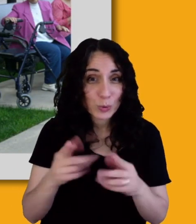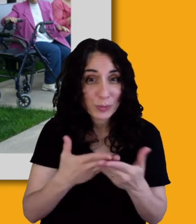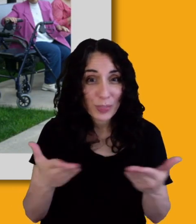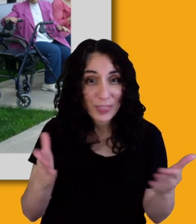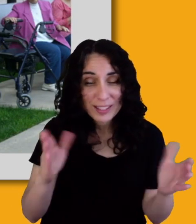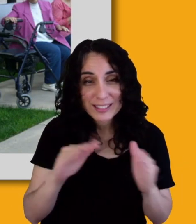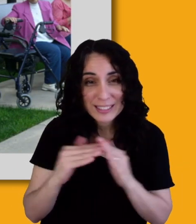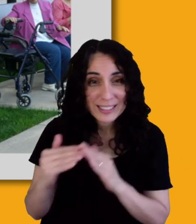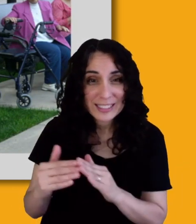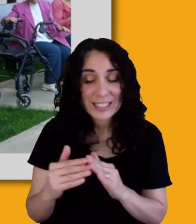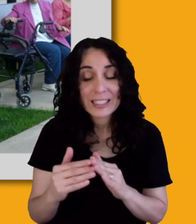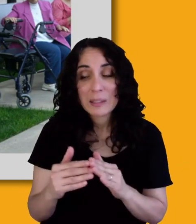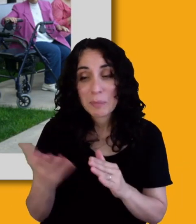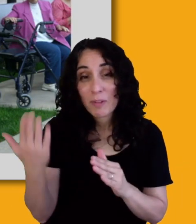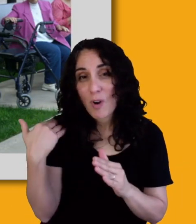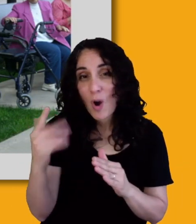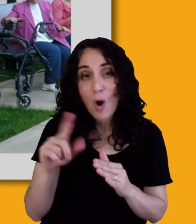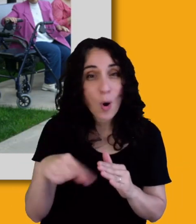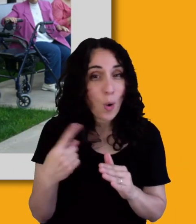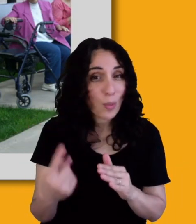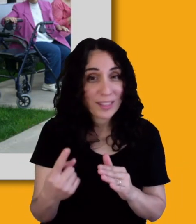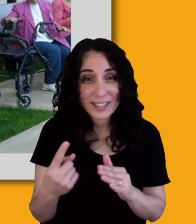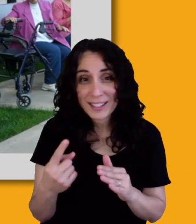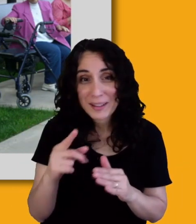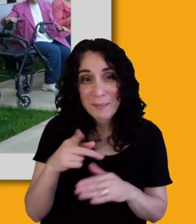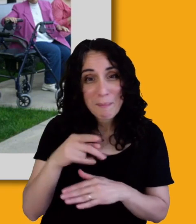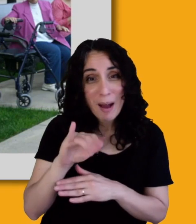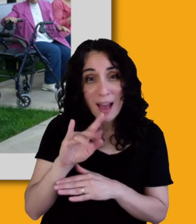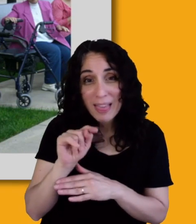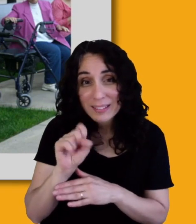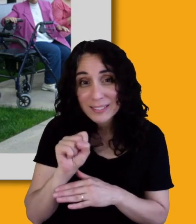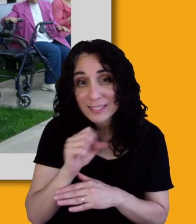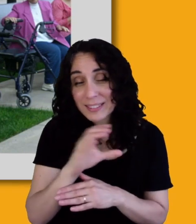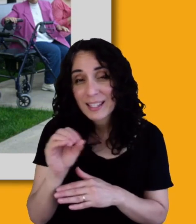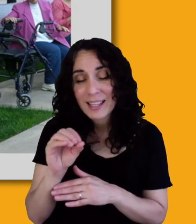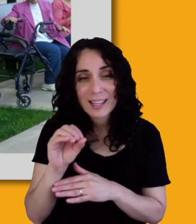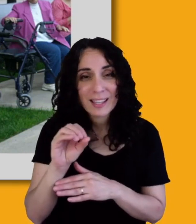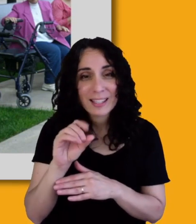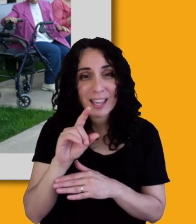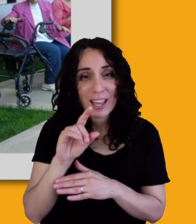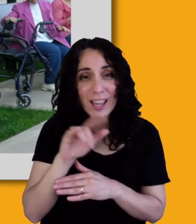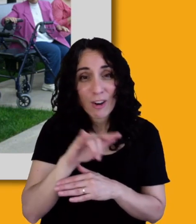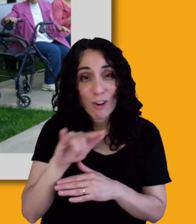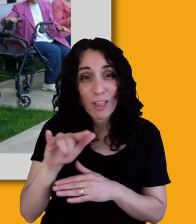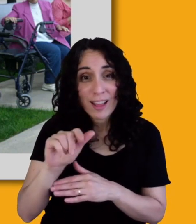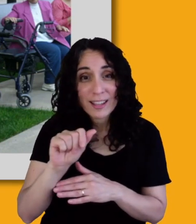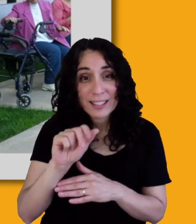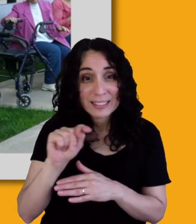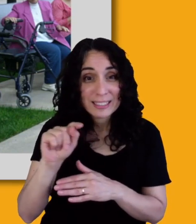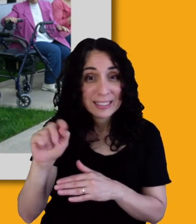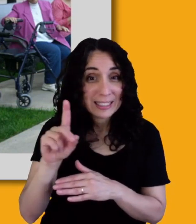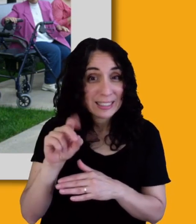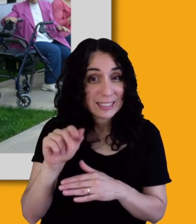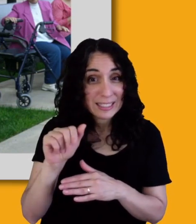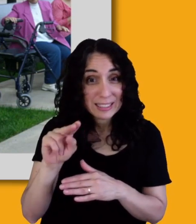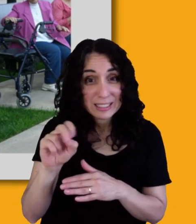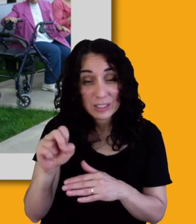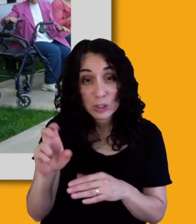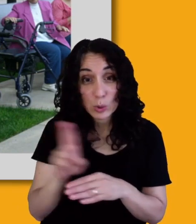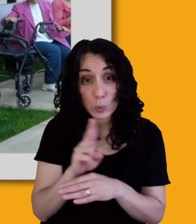Um, but it allows grandma and grandpa to take the kids out because they can put them in that double stroller and kind of move on. And mom can